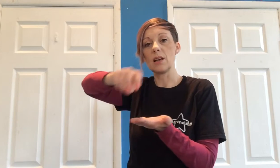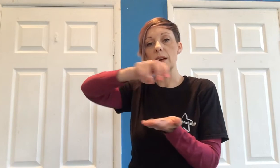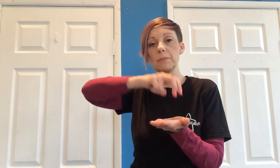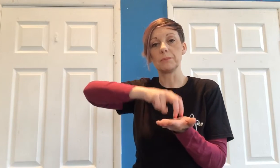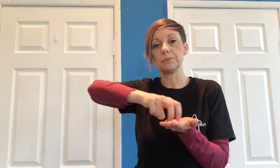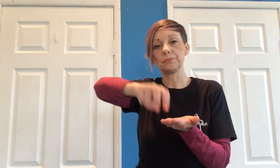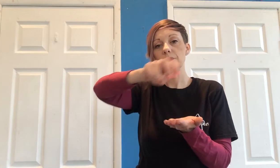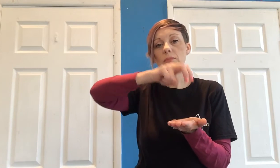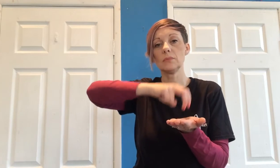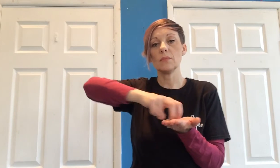like that.